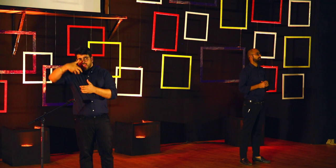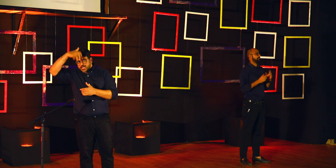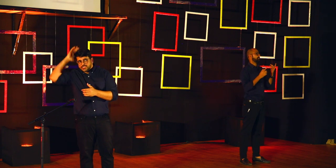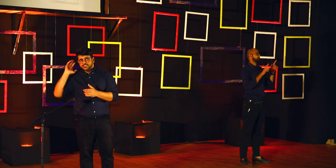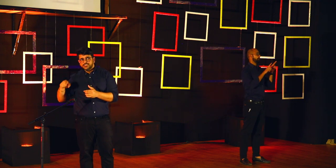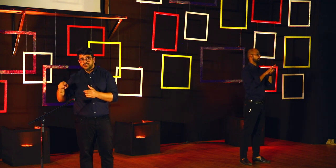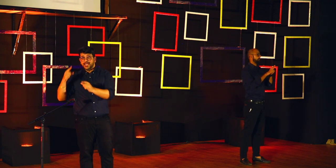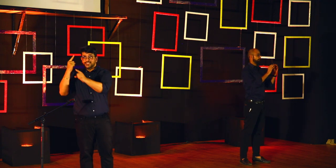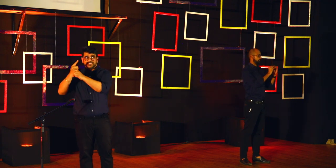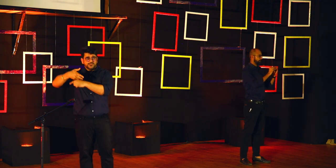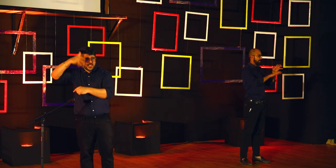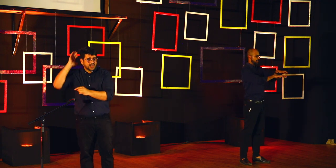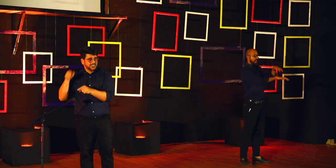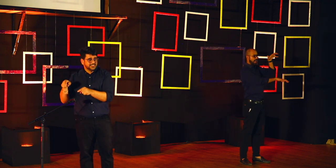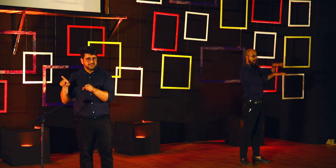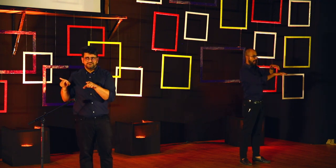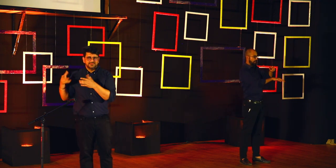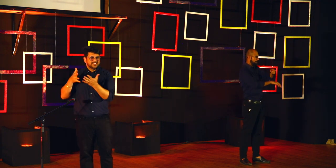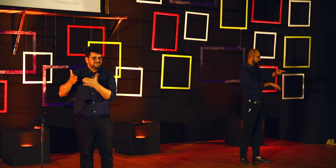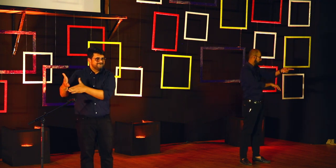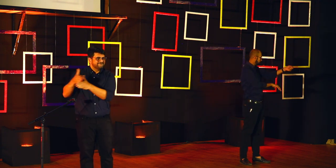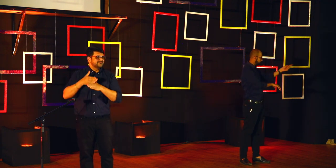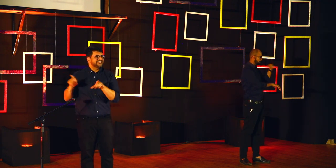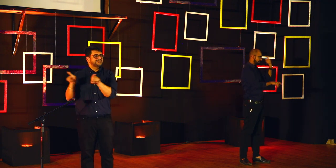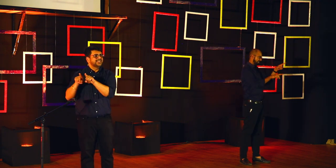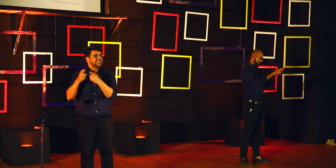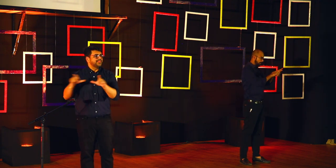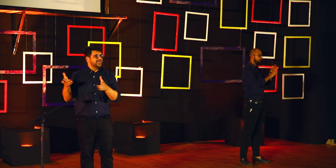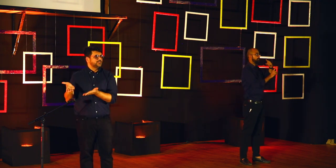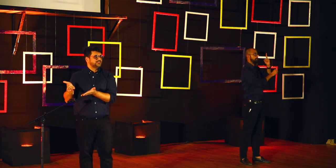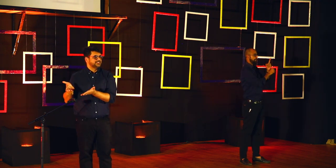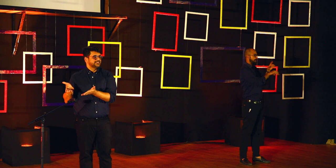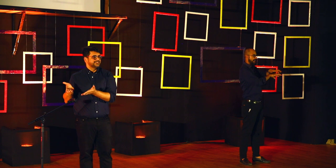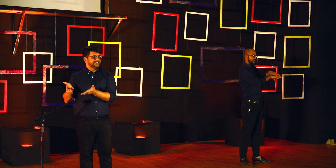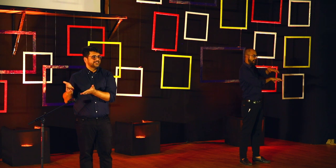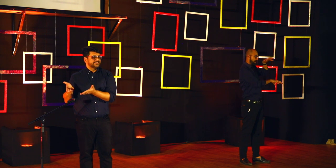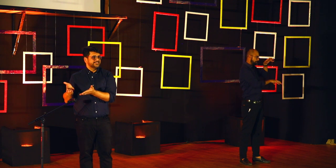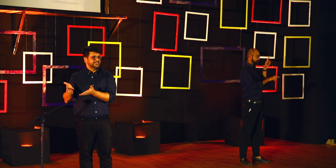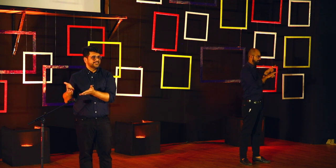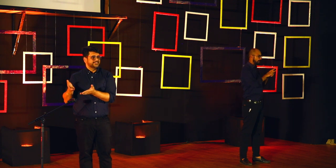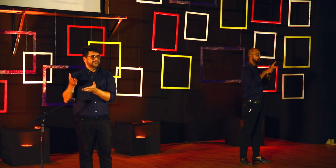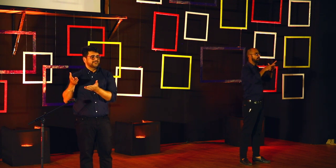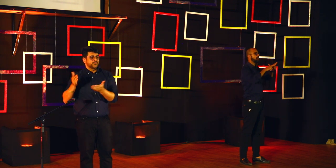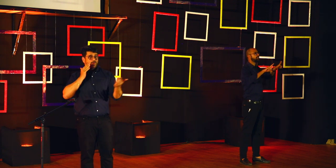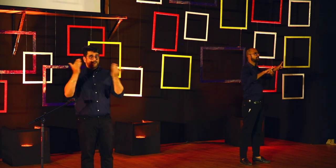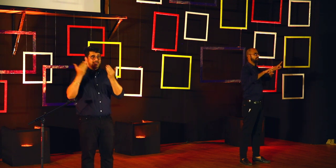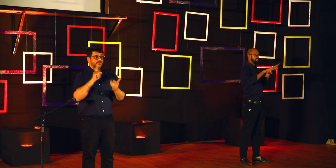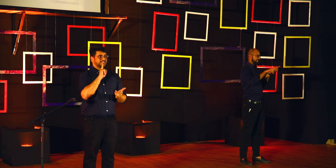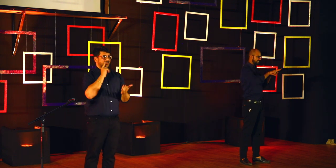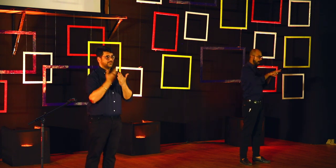picture, all of them are lions. The teacher is also a lion. We are talking about the dynamic equilibrium of language within this